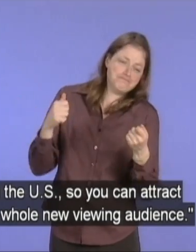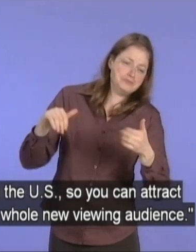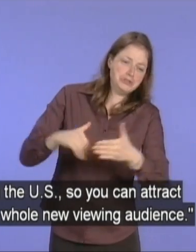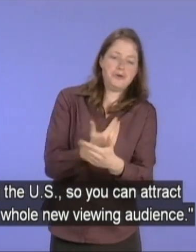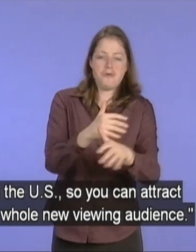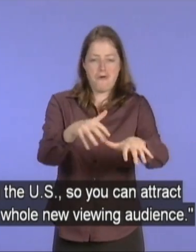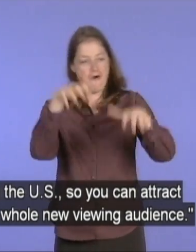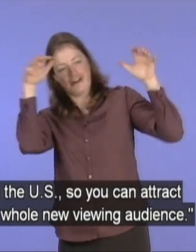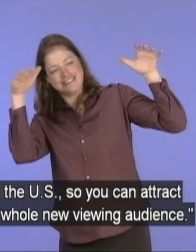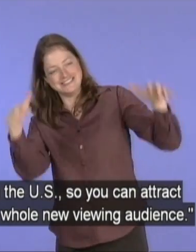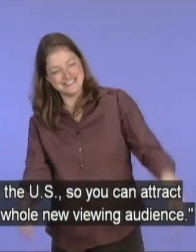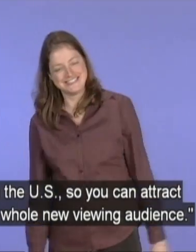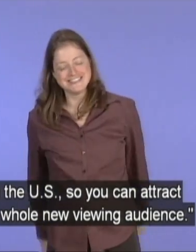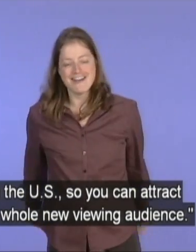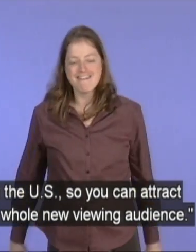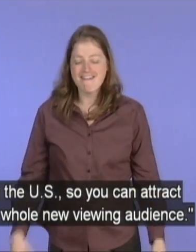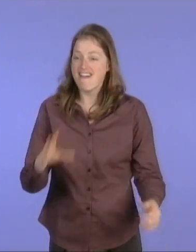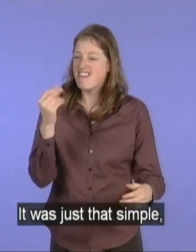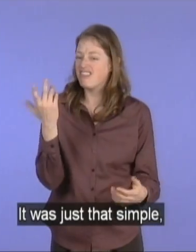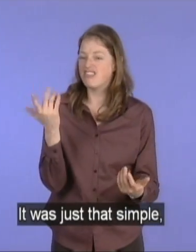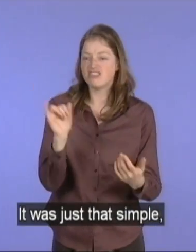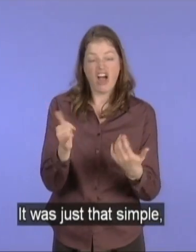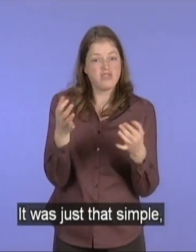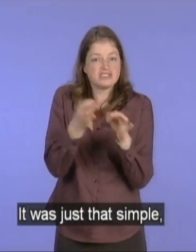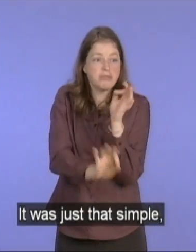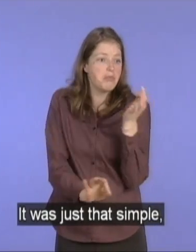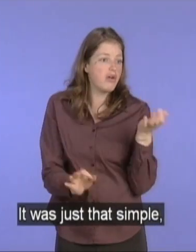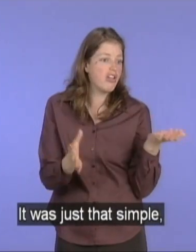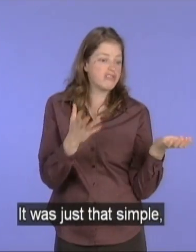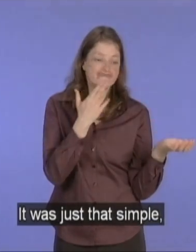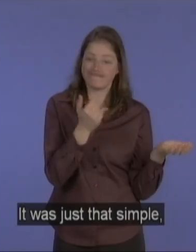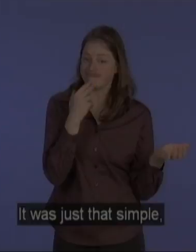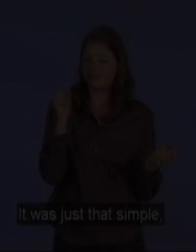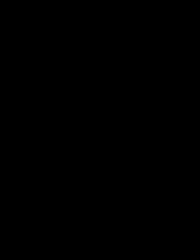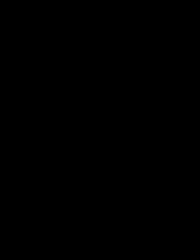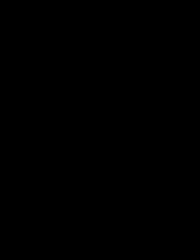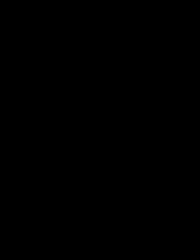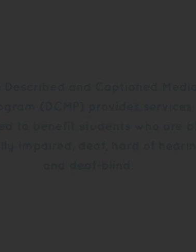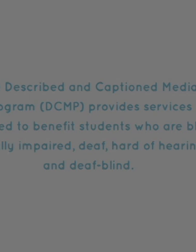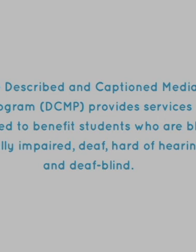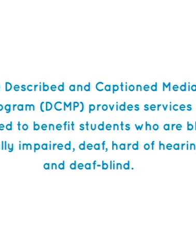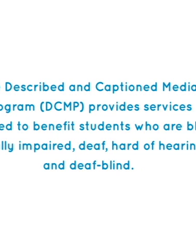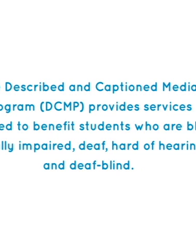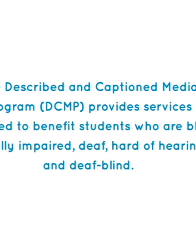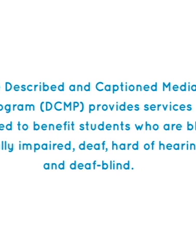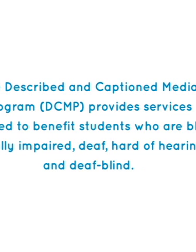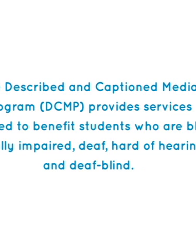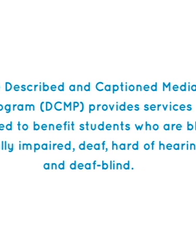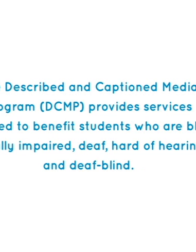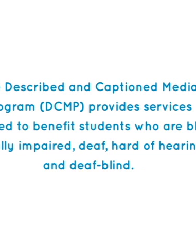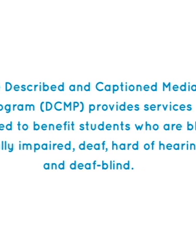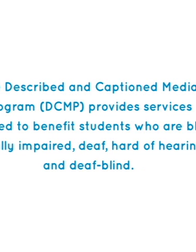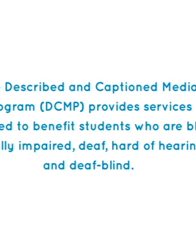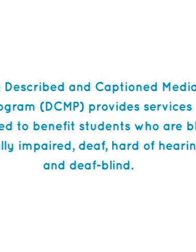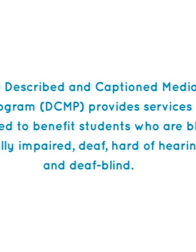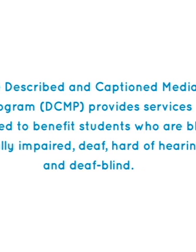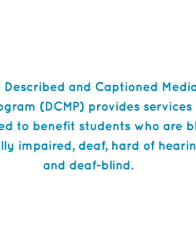viewing audience. It was just that simple. The Described and Captioned Media program provides services